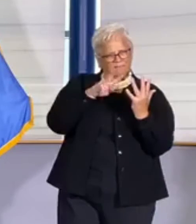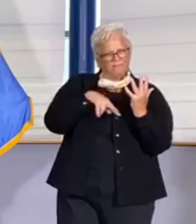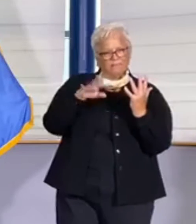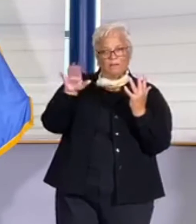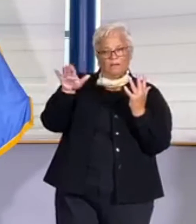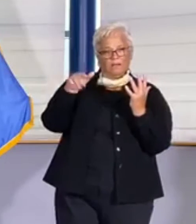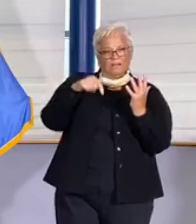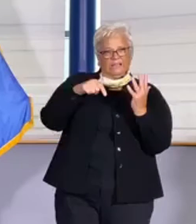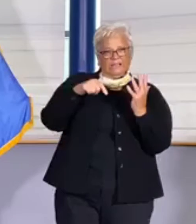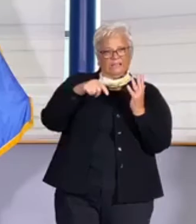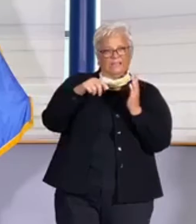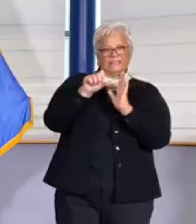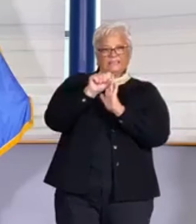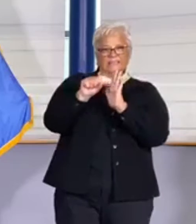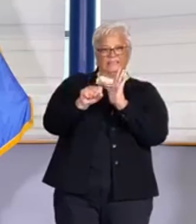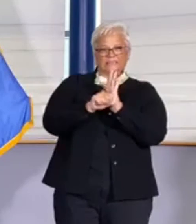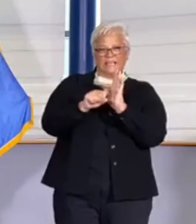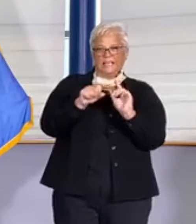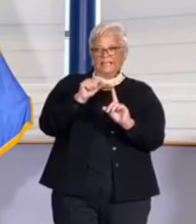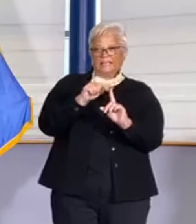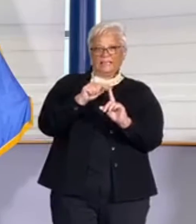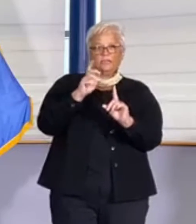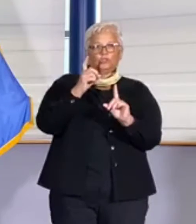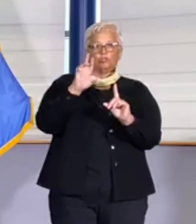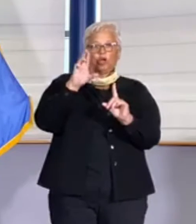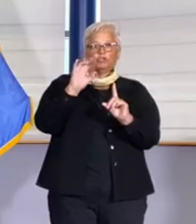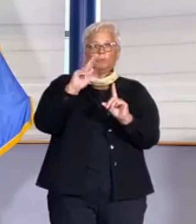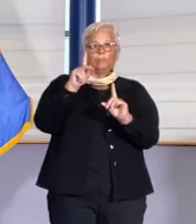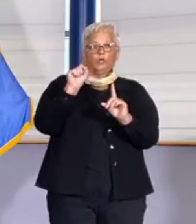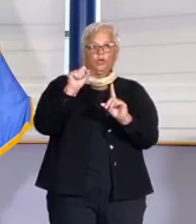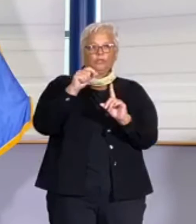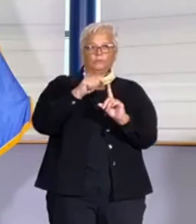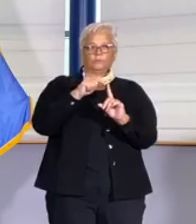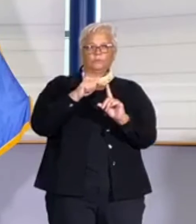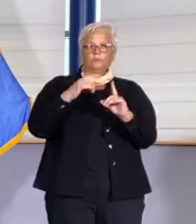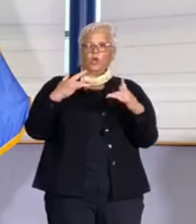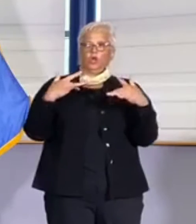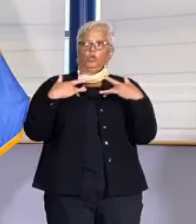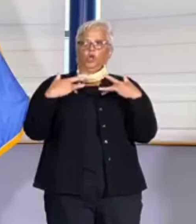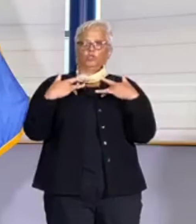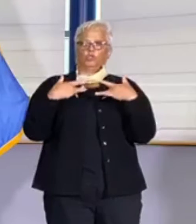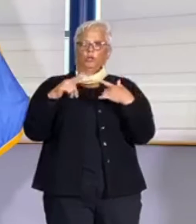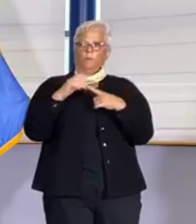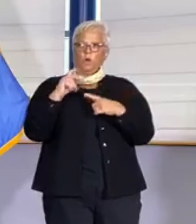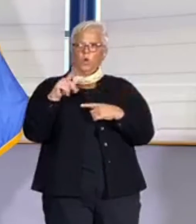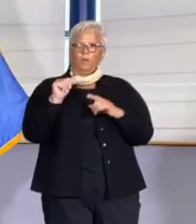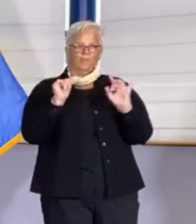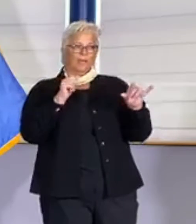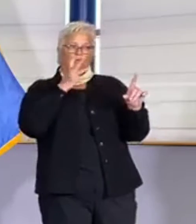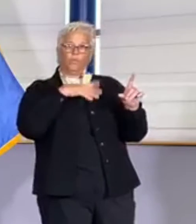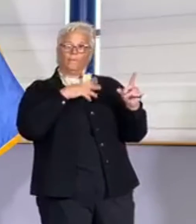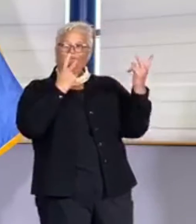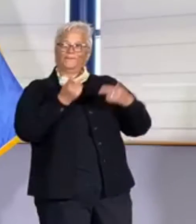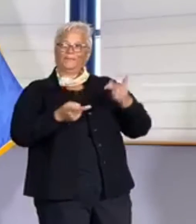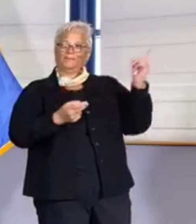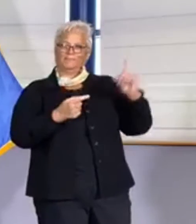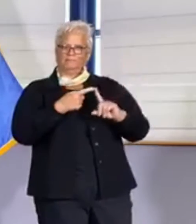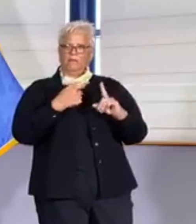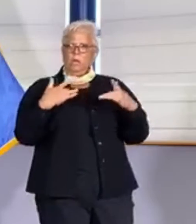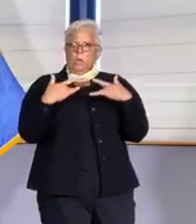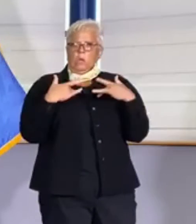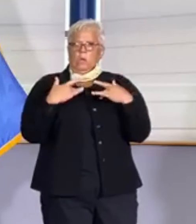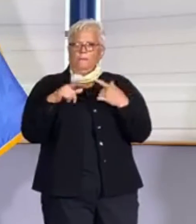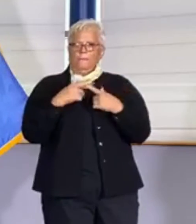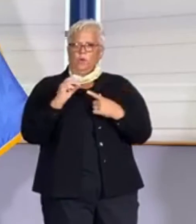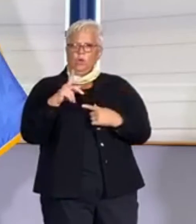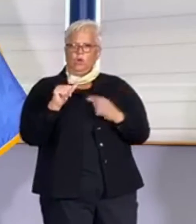wasn't really a message we got from the governor or the folks who attended for a part of the meeting. Are you at all, is the city at all